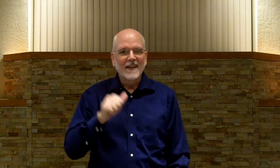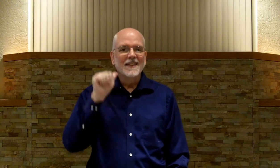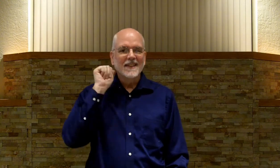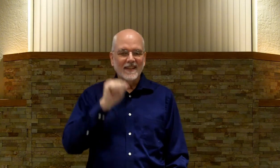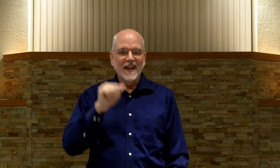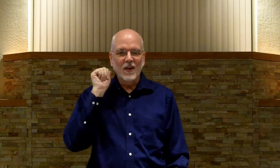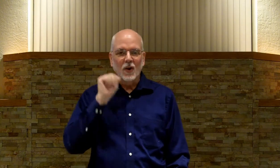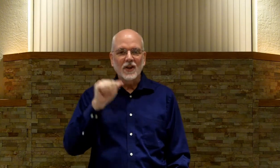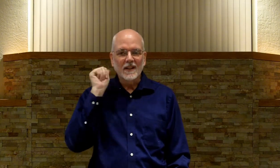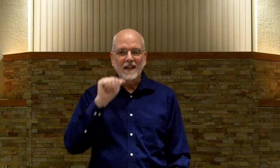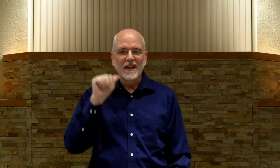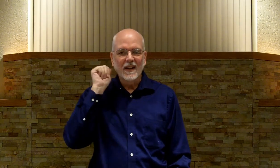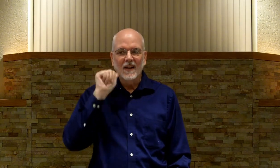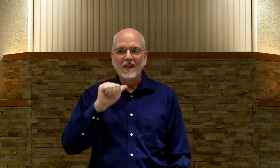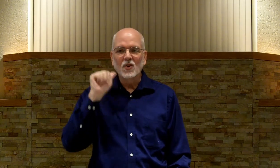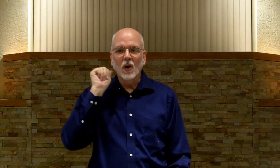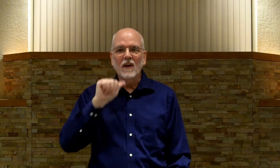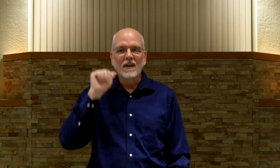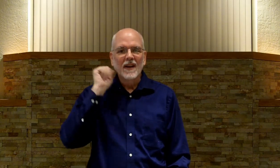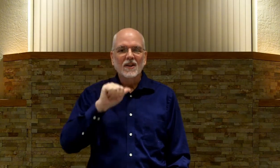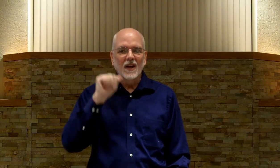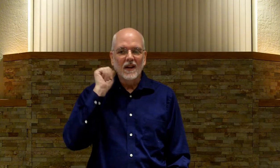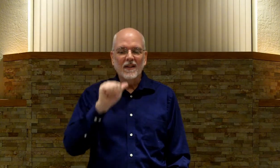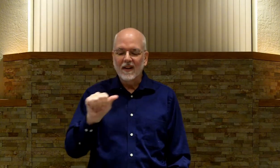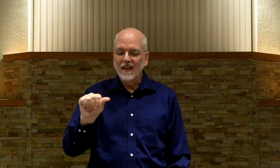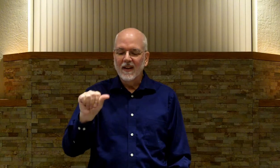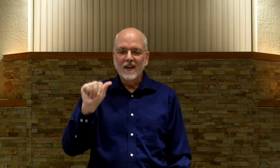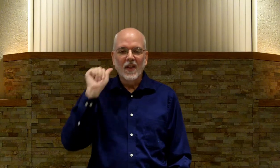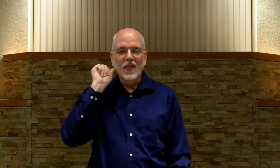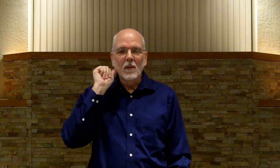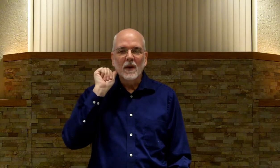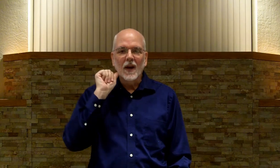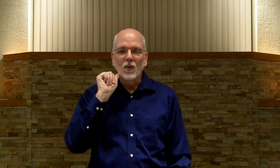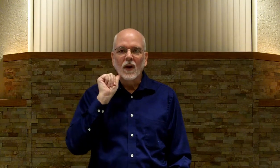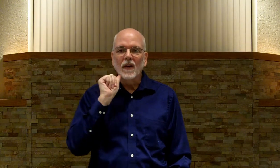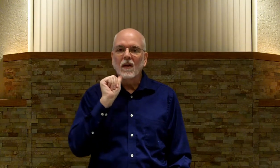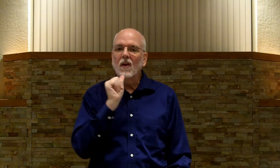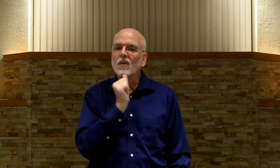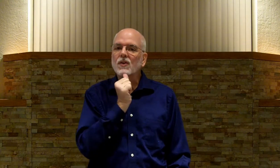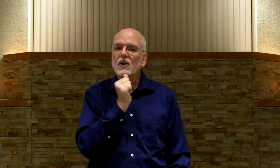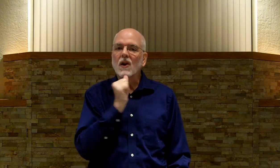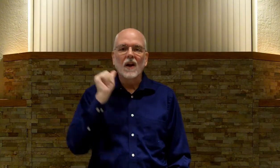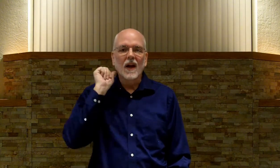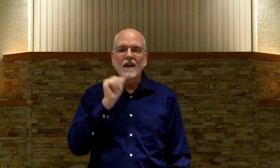Or just shortened to the, the thumb kind of running along the jaw line.